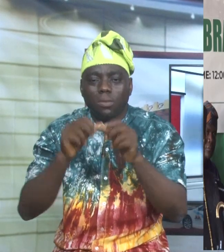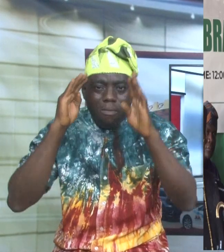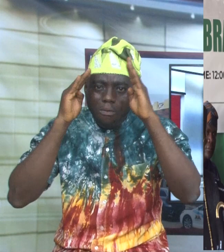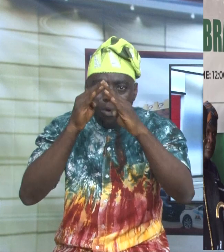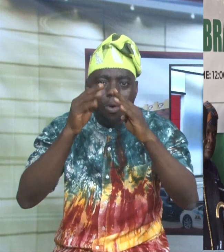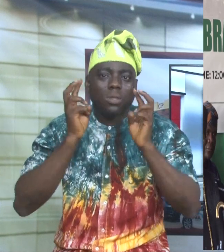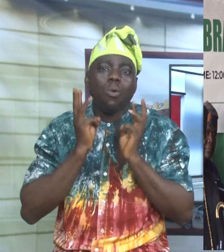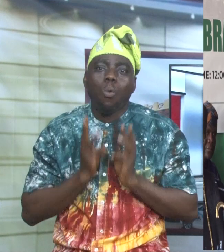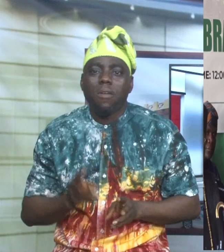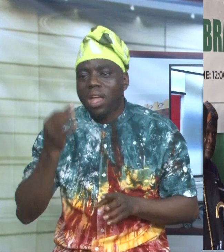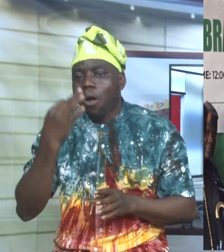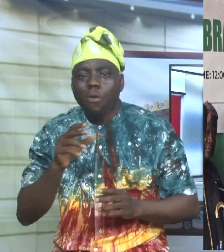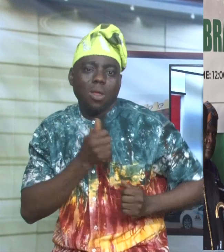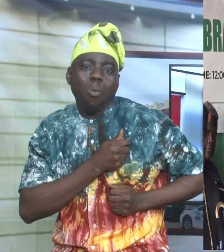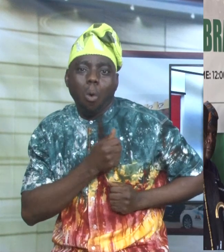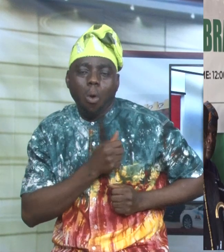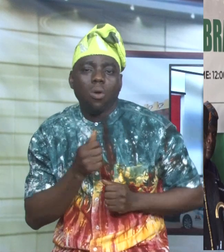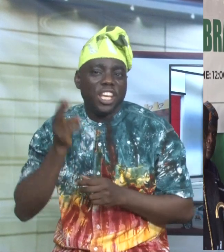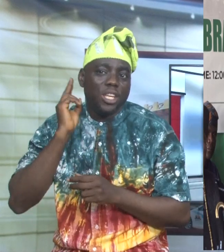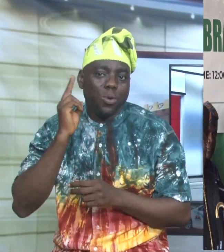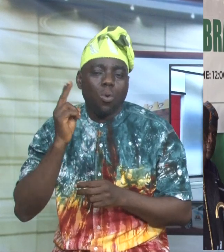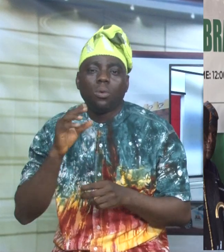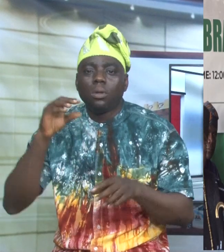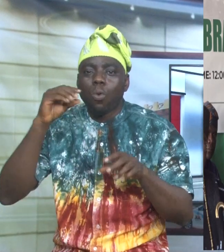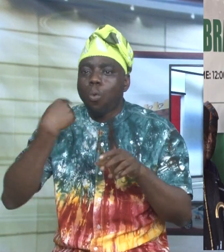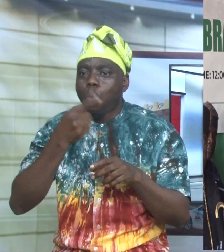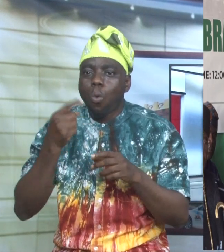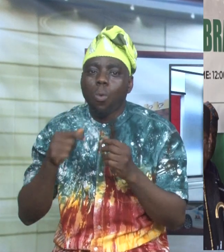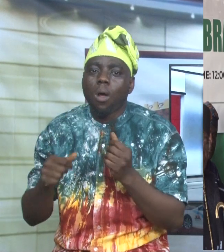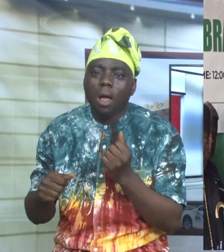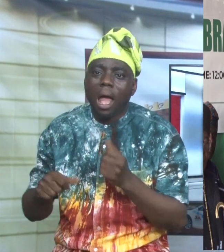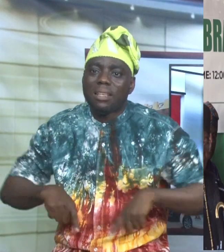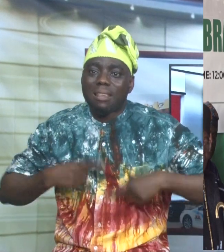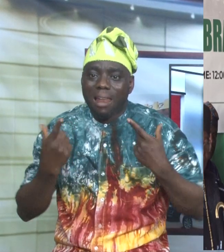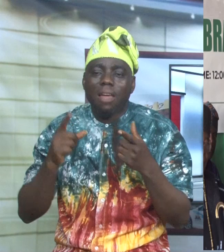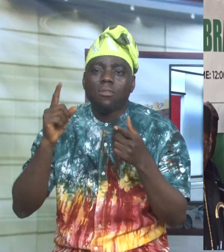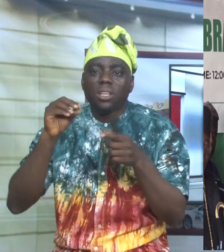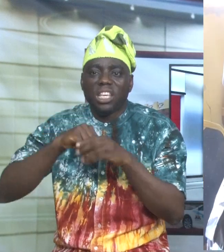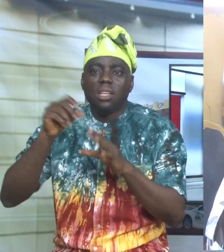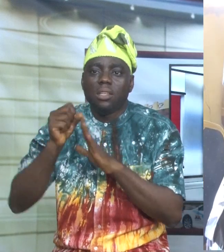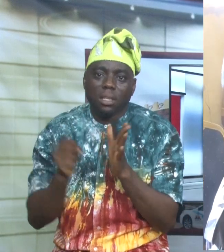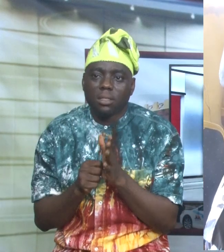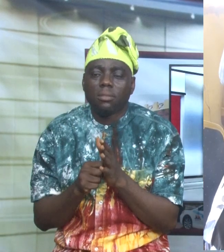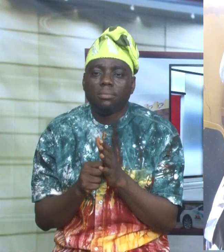warfare of the war legends who are still alive in the state. On its part,